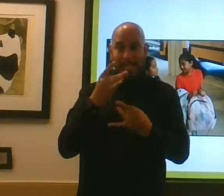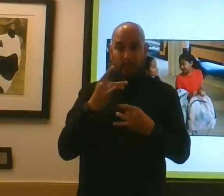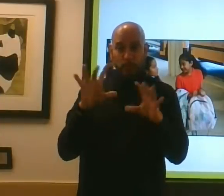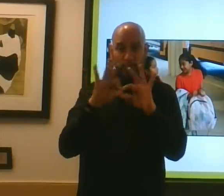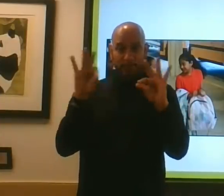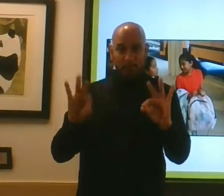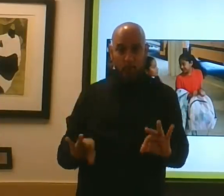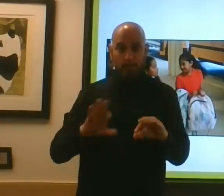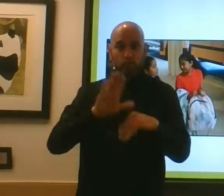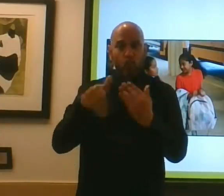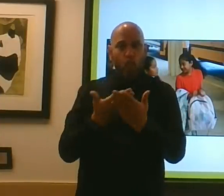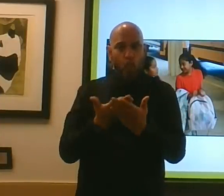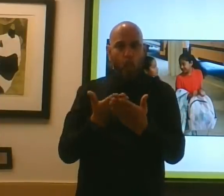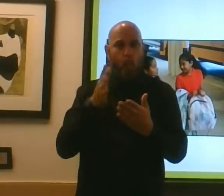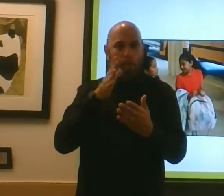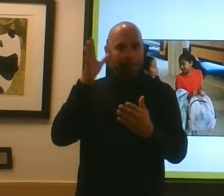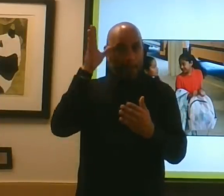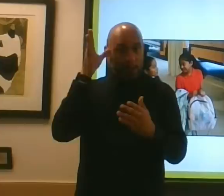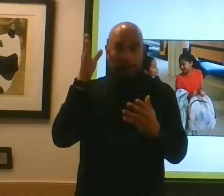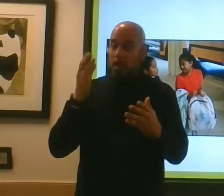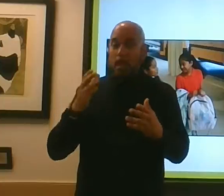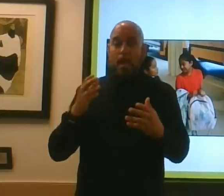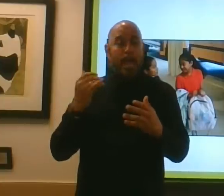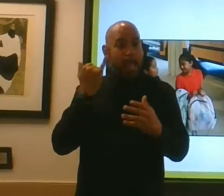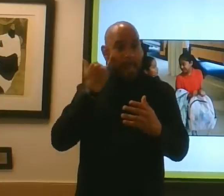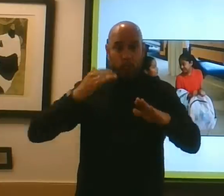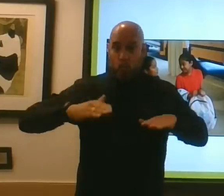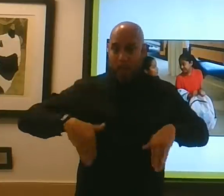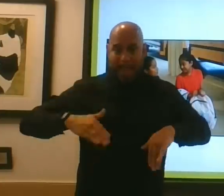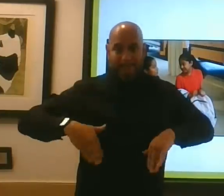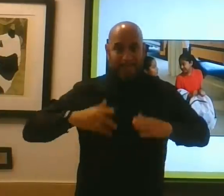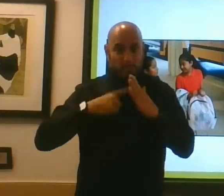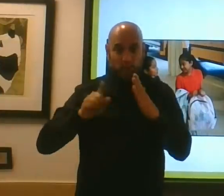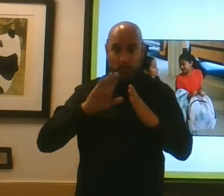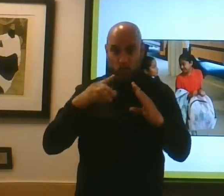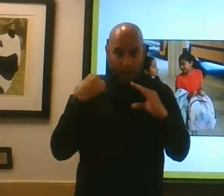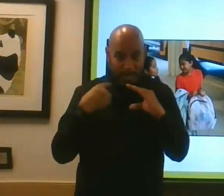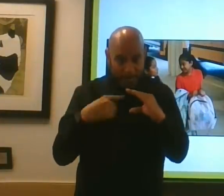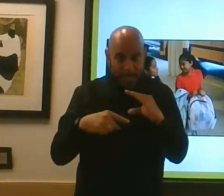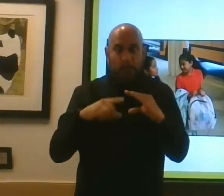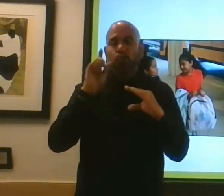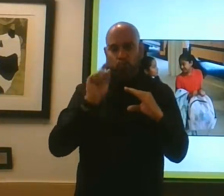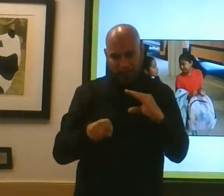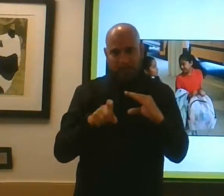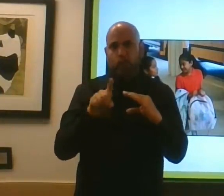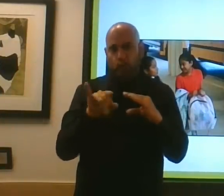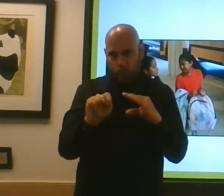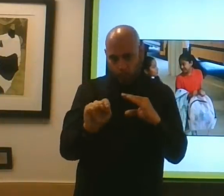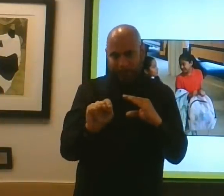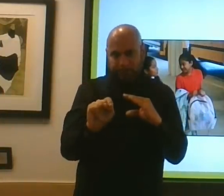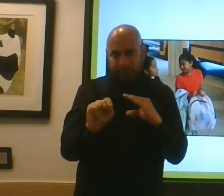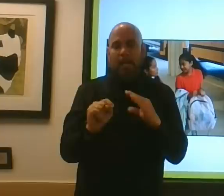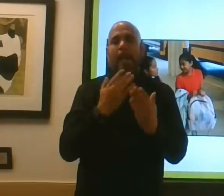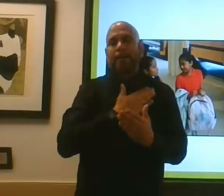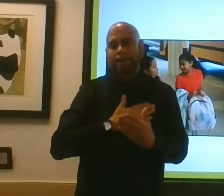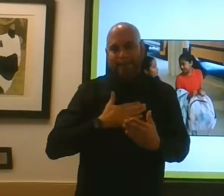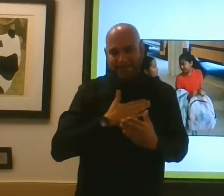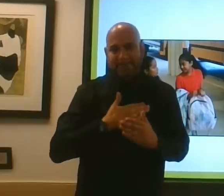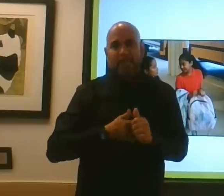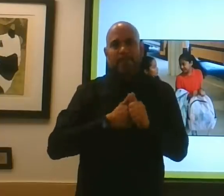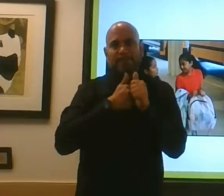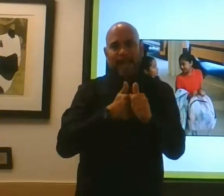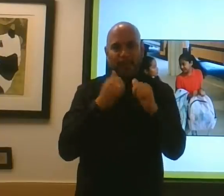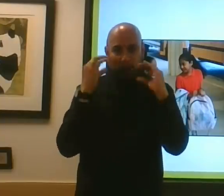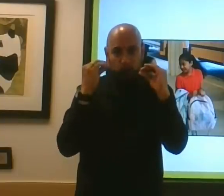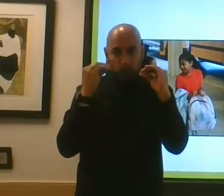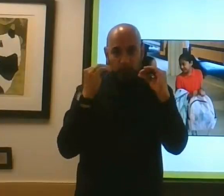all of you. And hopefully if you've not taken action, if you've not checked your emails, you should do so. And please, please follow